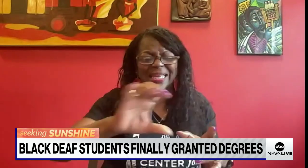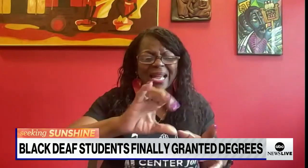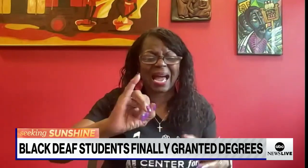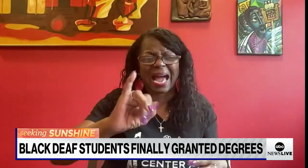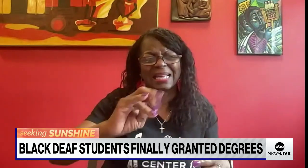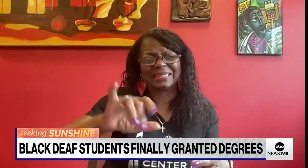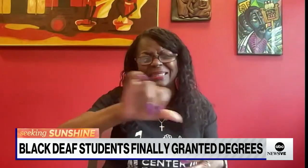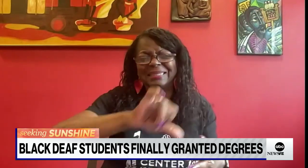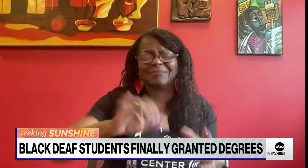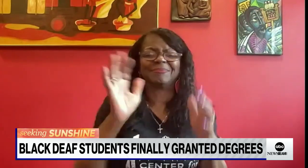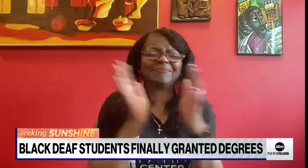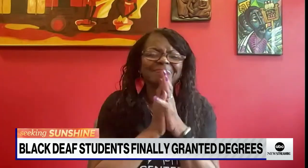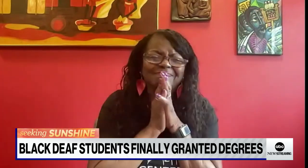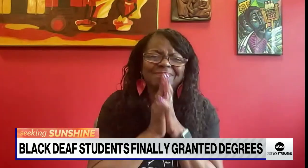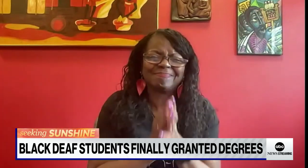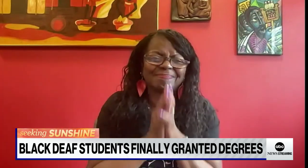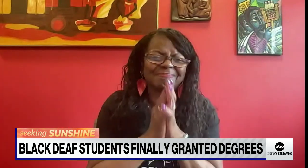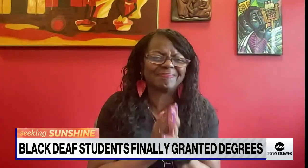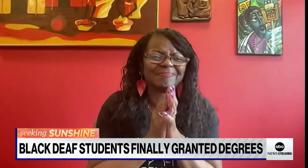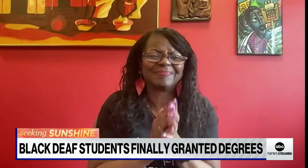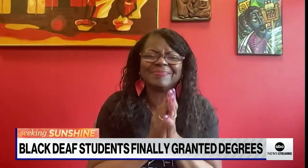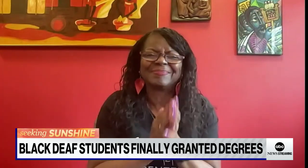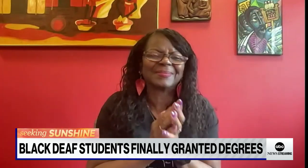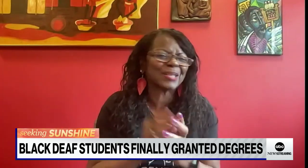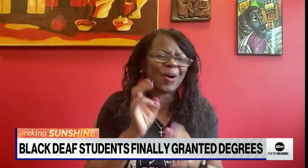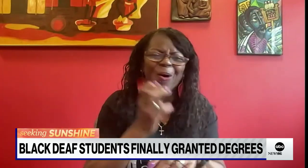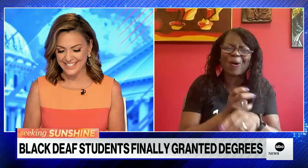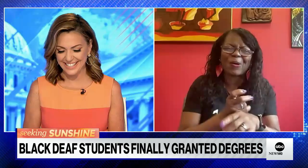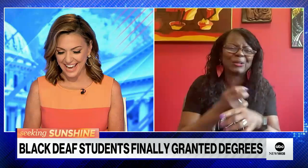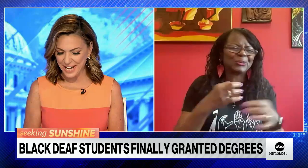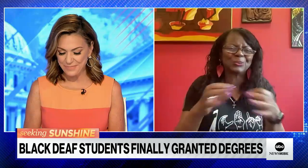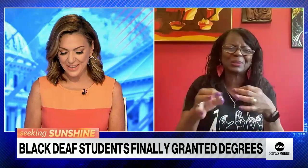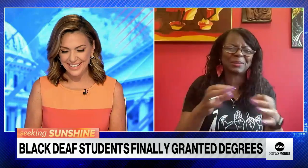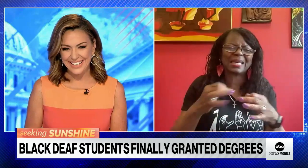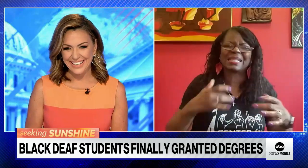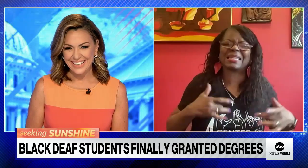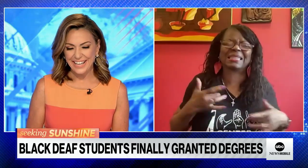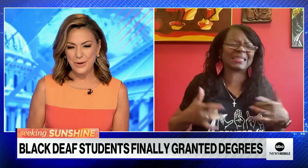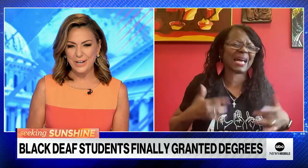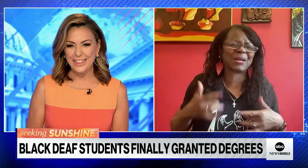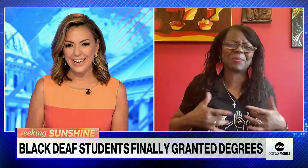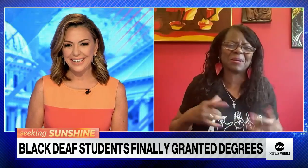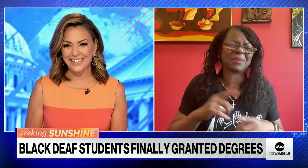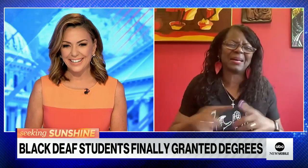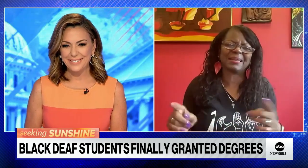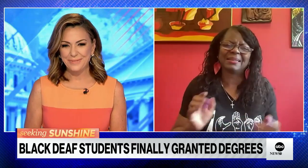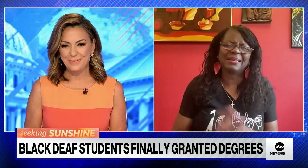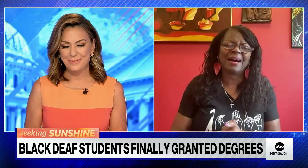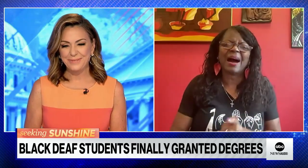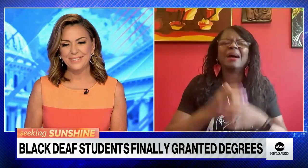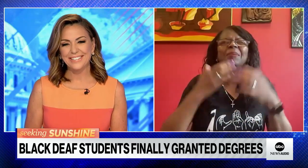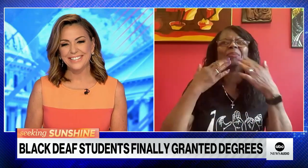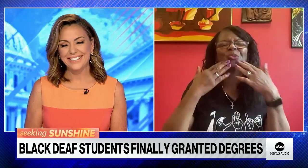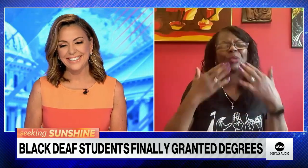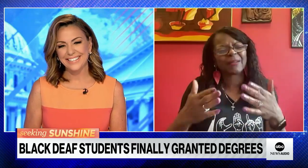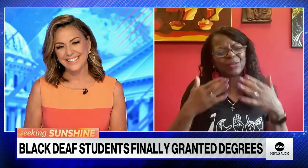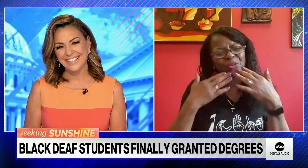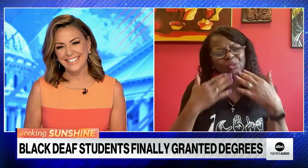icing on the cake. Yes, indeed. Amen to that. And I want to thank you to describe the level of excitement